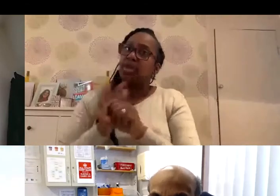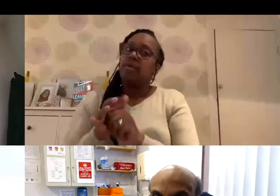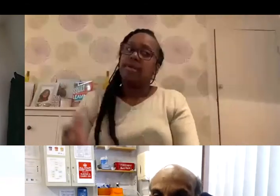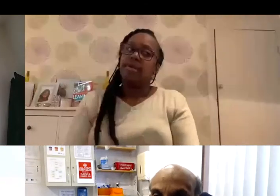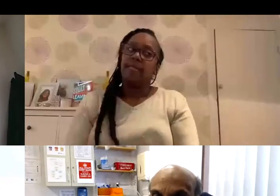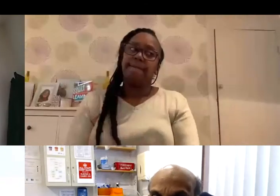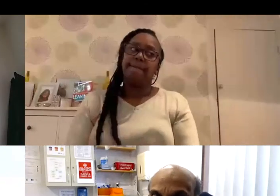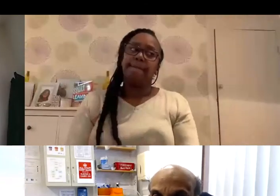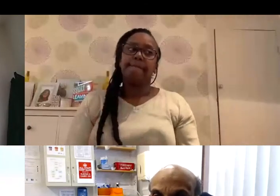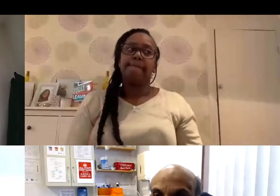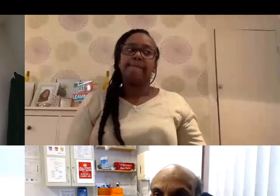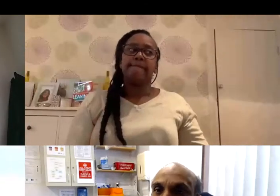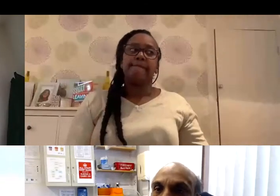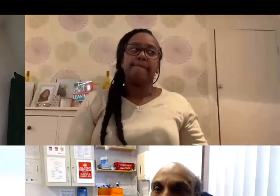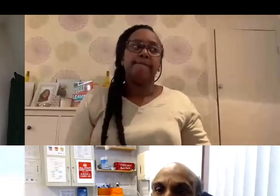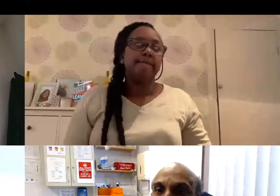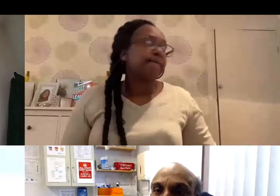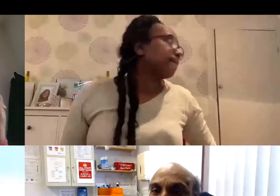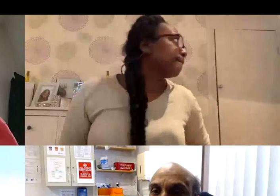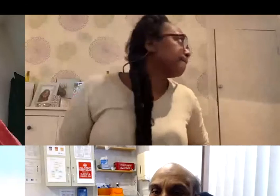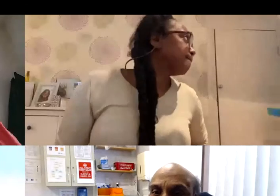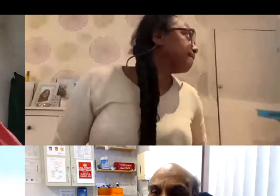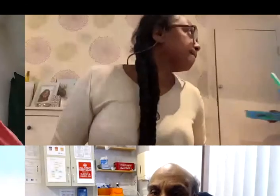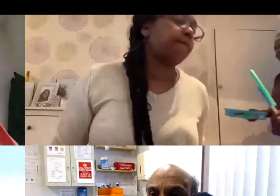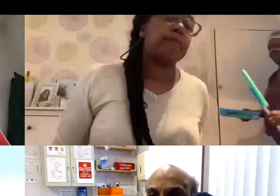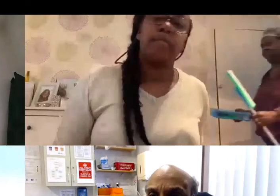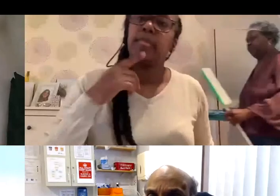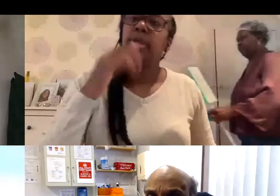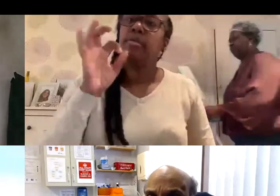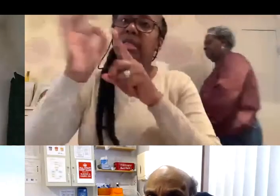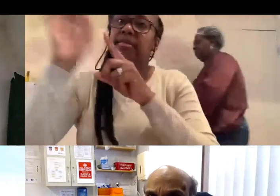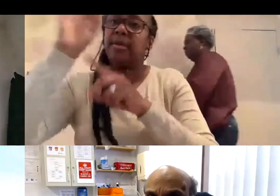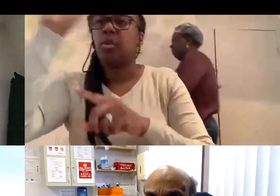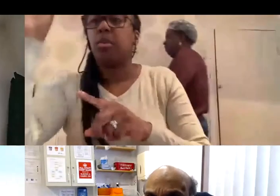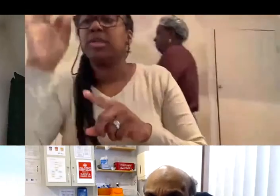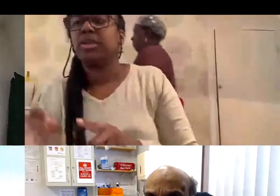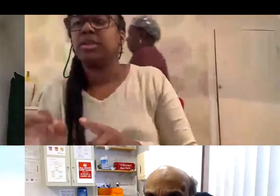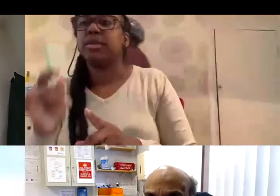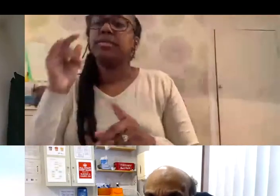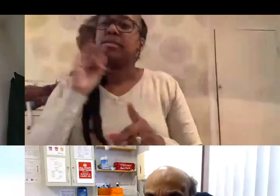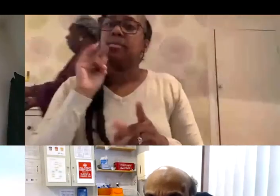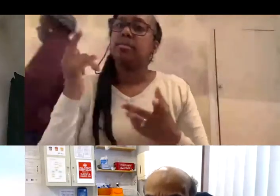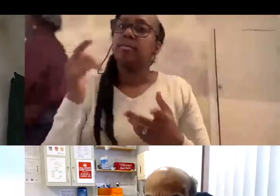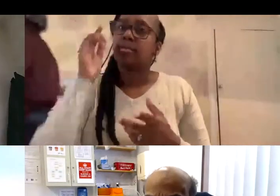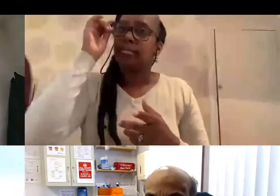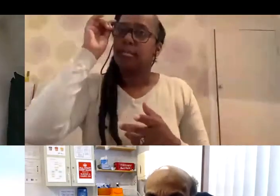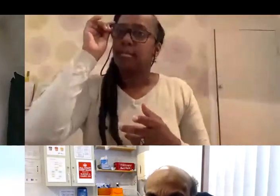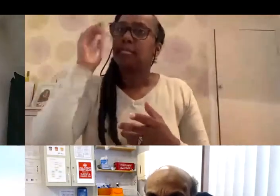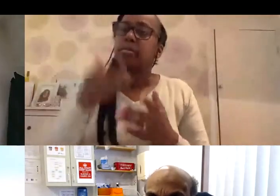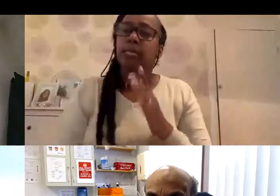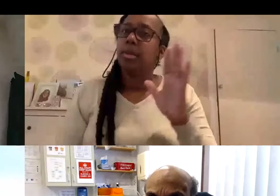DR. THERESA you, Sadeena Andrasa. And I think there's a specific question someone had. You may have already answered this, but if there's anything you wanted to add.